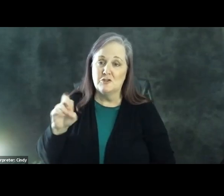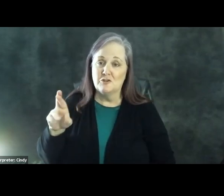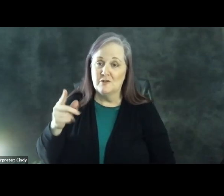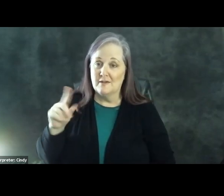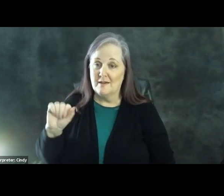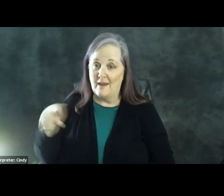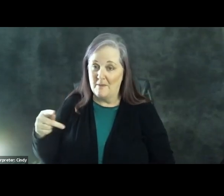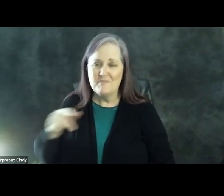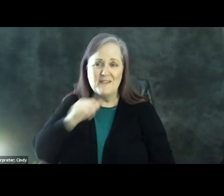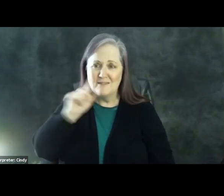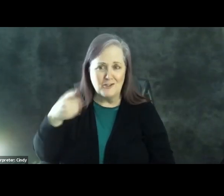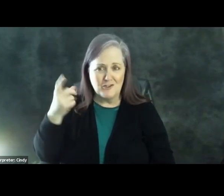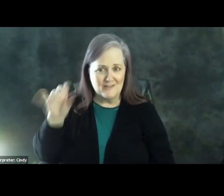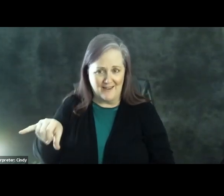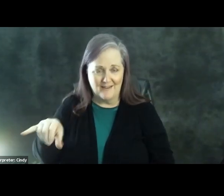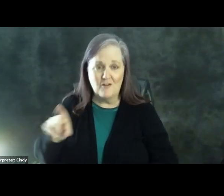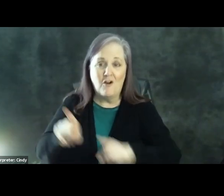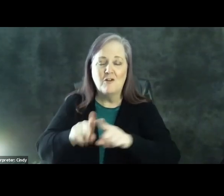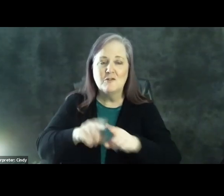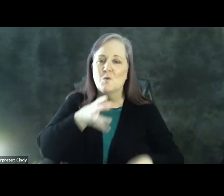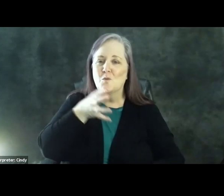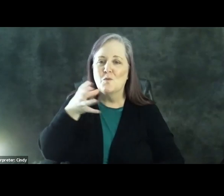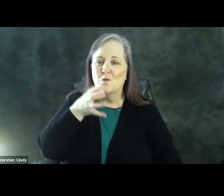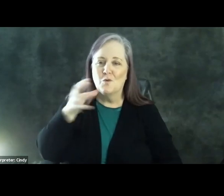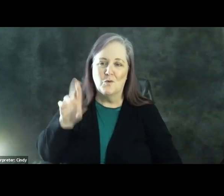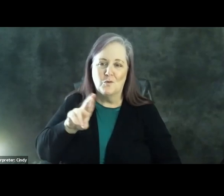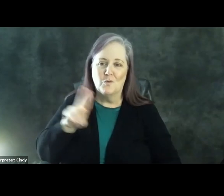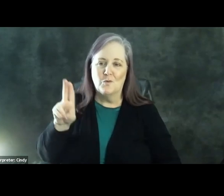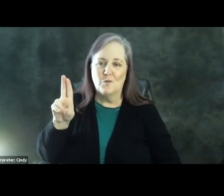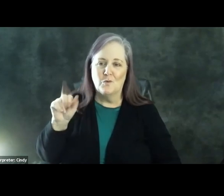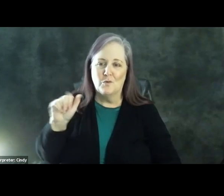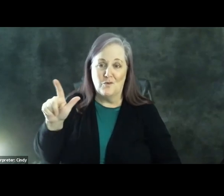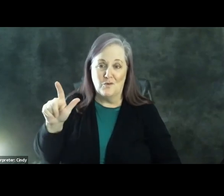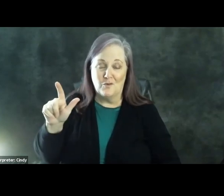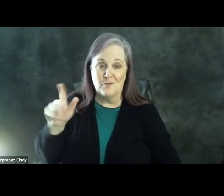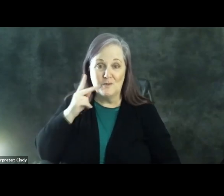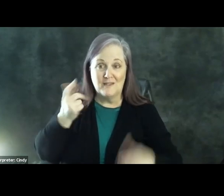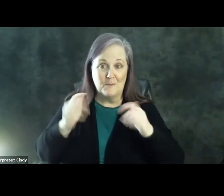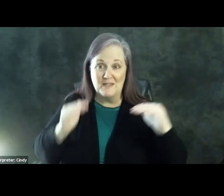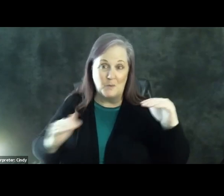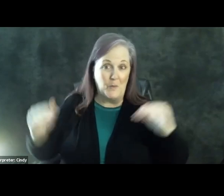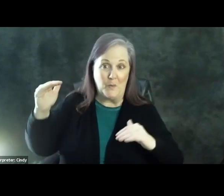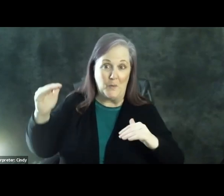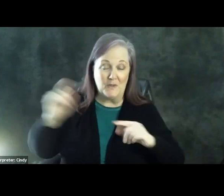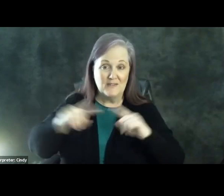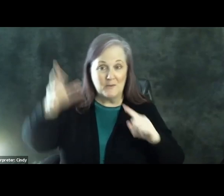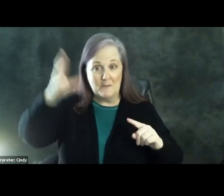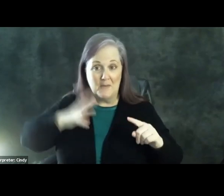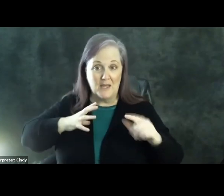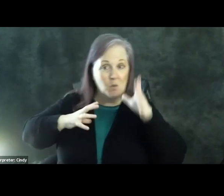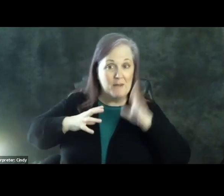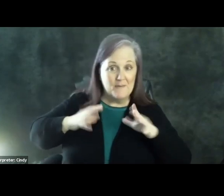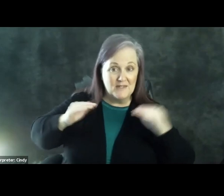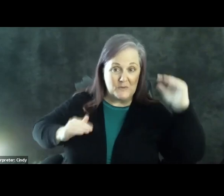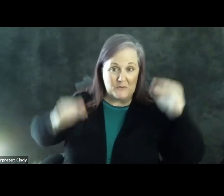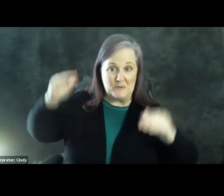gender gap, it's also a rural gender gap. So where we see the biggest differences between men and women are men